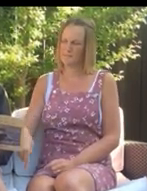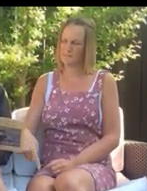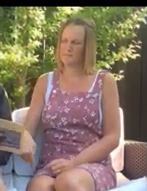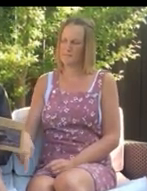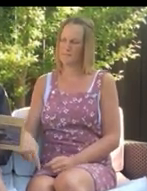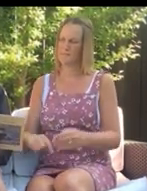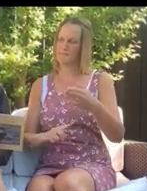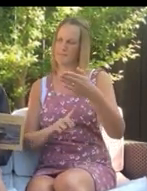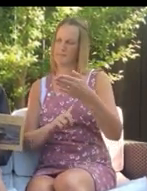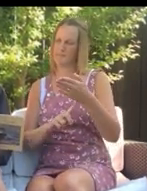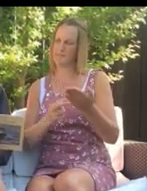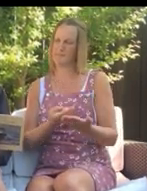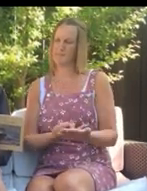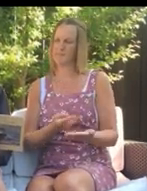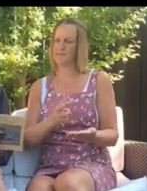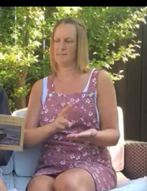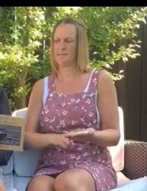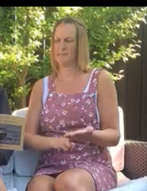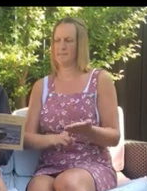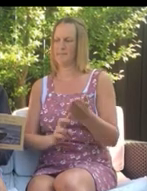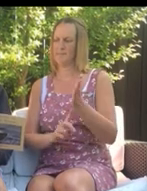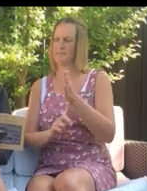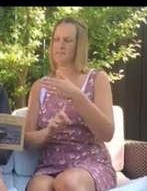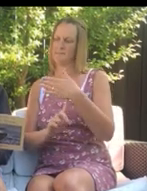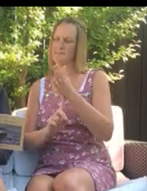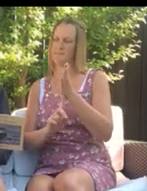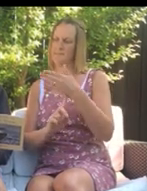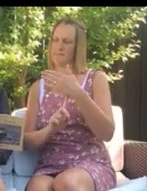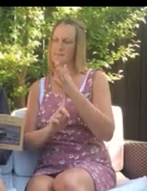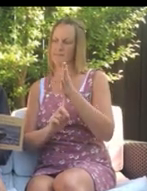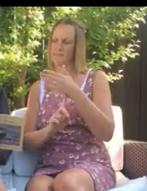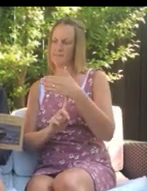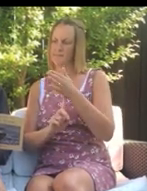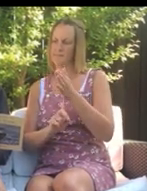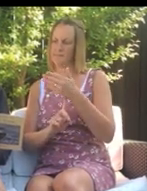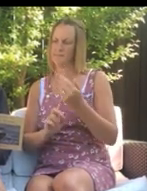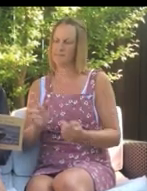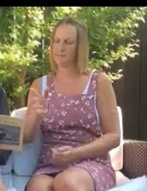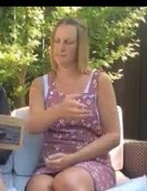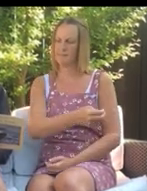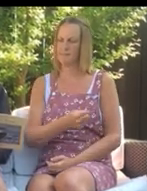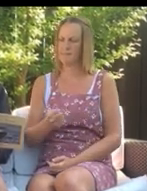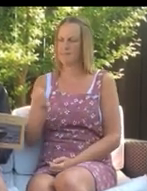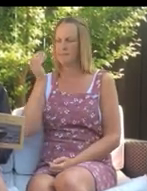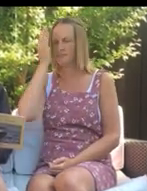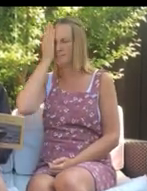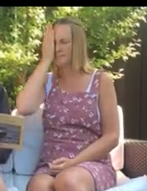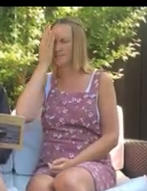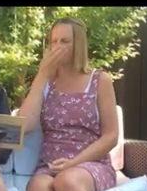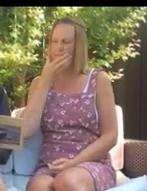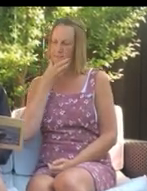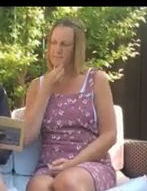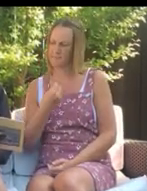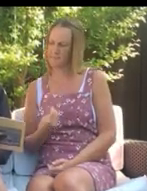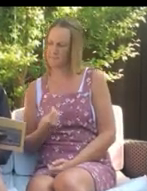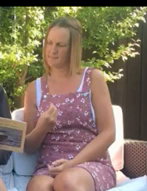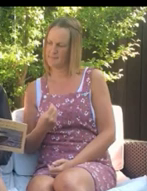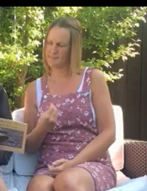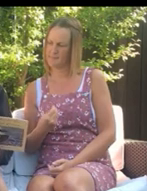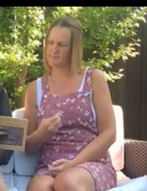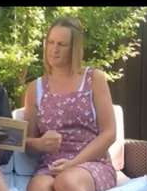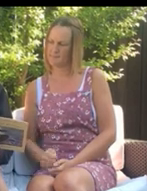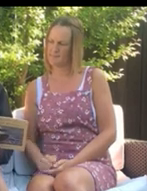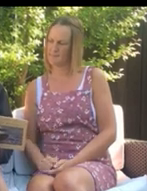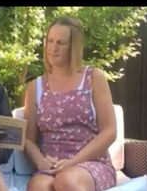It's deep enough for Timmy's plan. He covers it with flags and poles. He'll catch those pirates if he can.